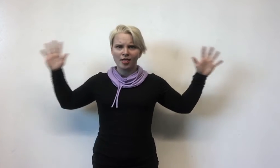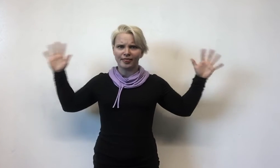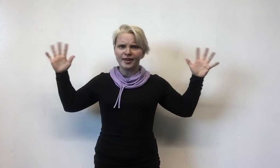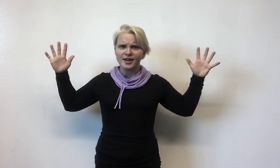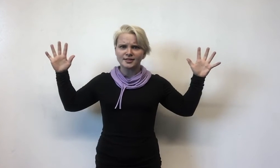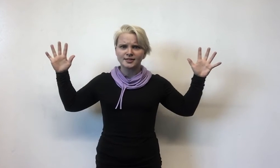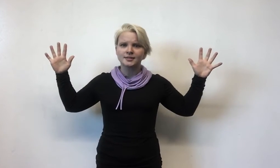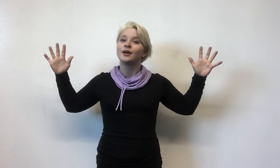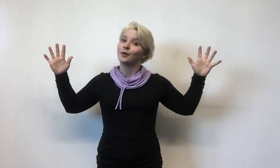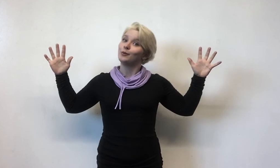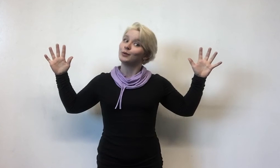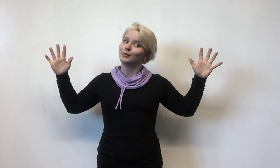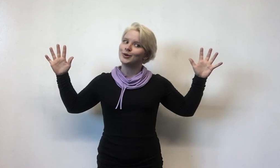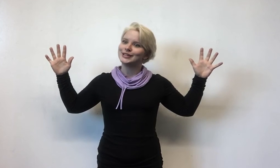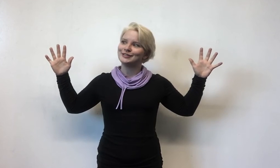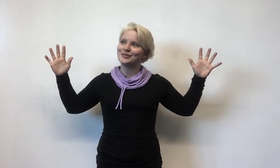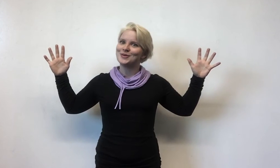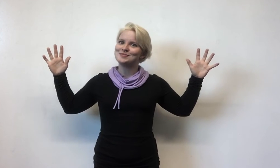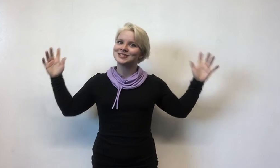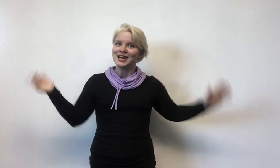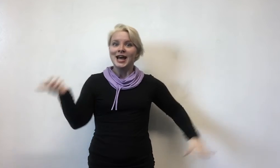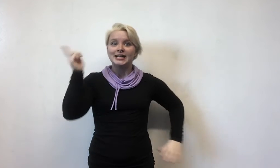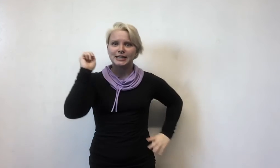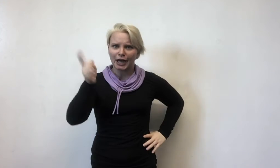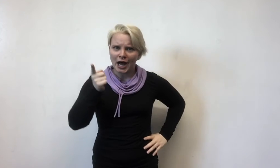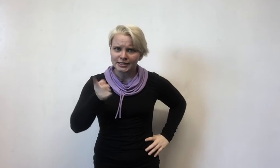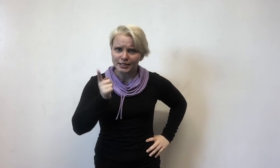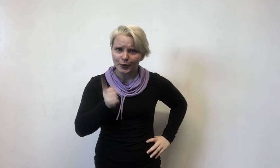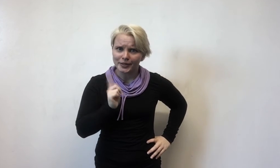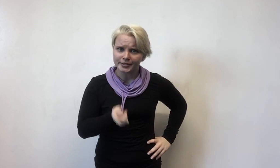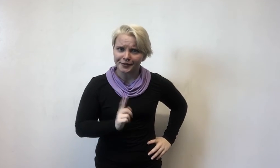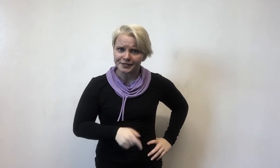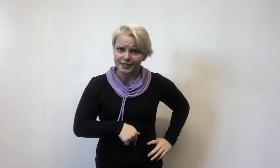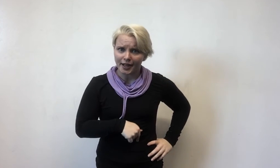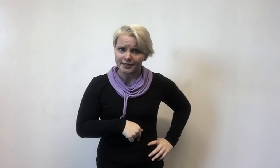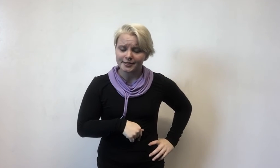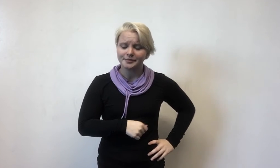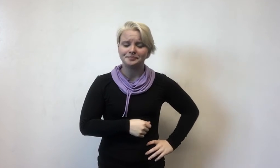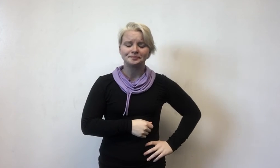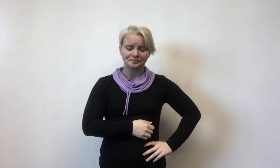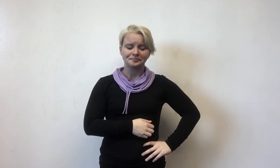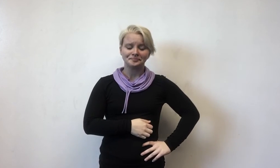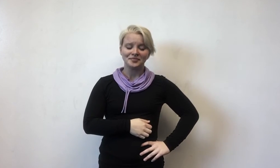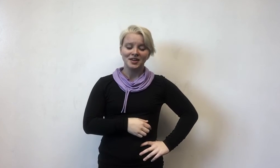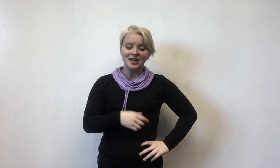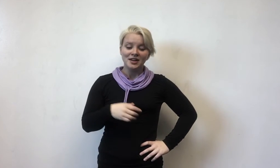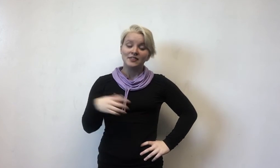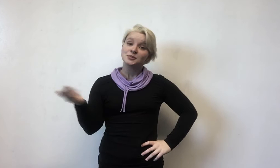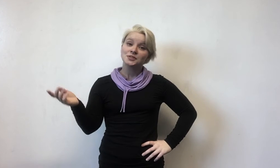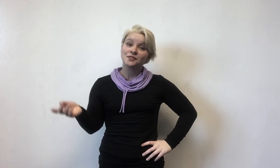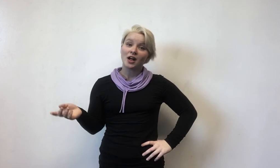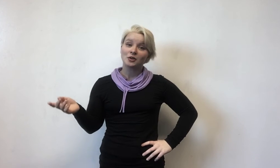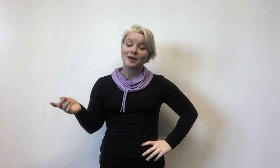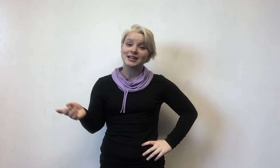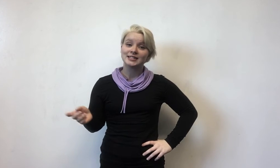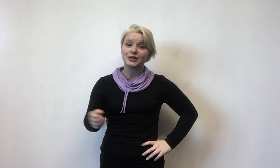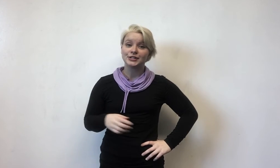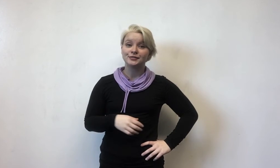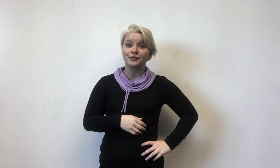This, we were boldly informed, is the consequence of sex. This was followed by a series of